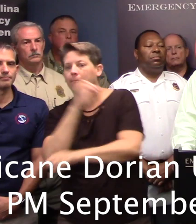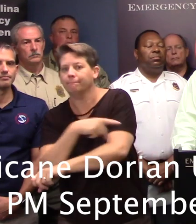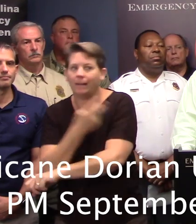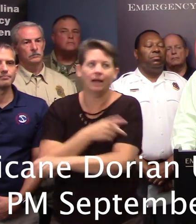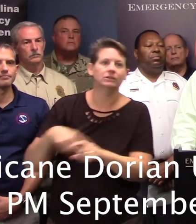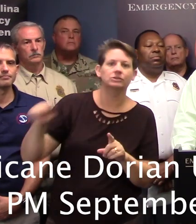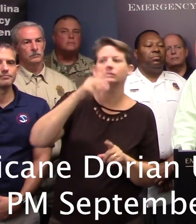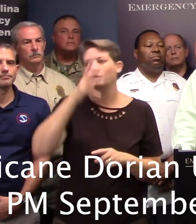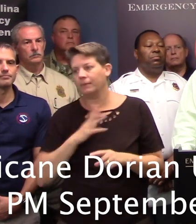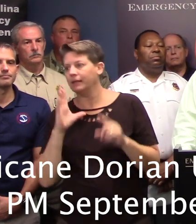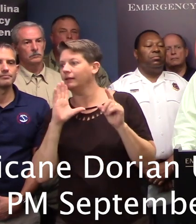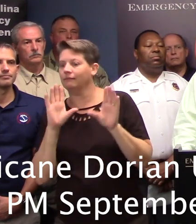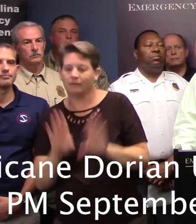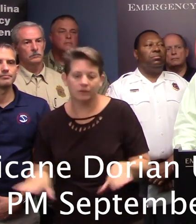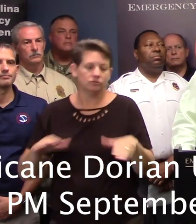five hospitals.